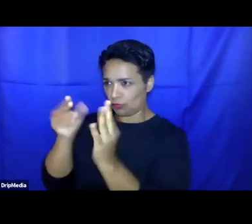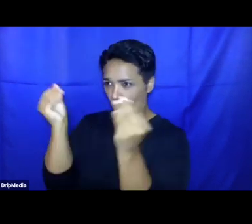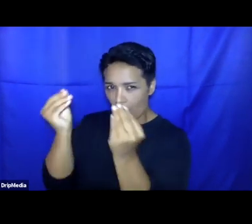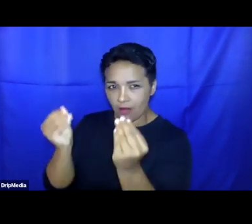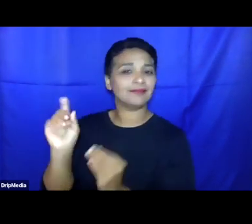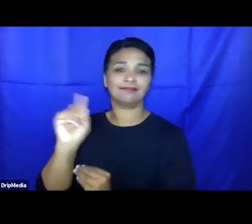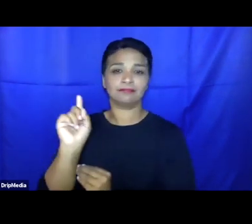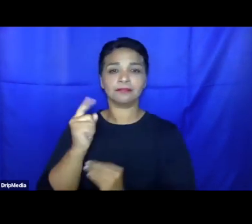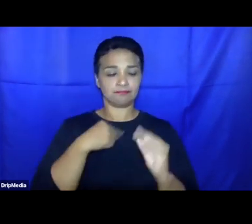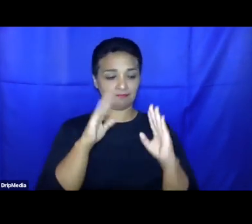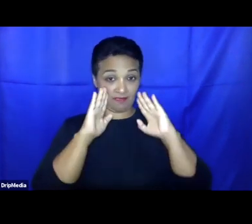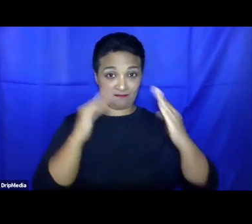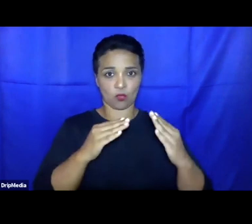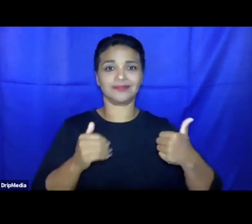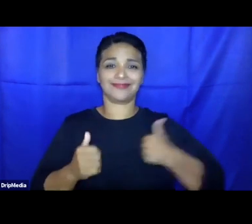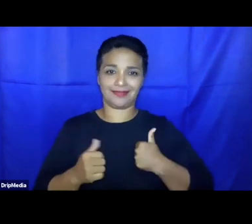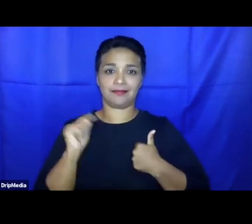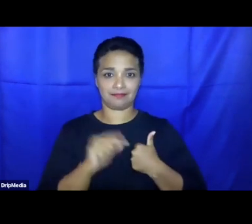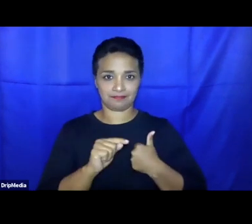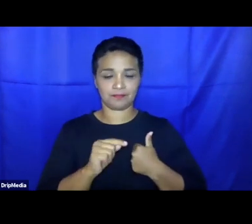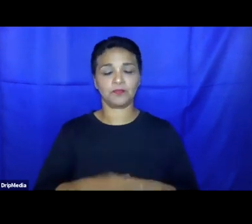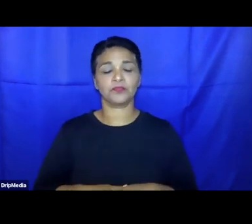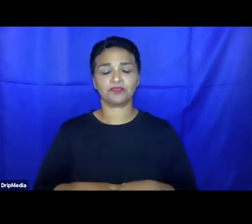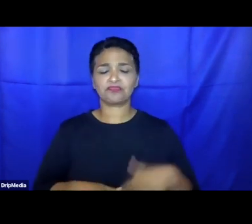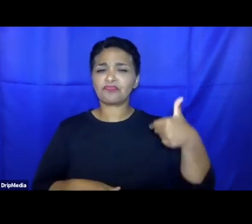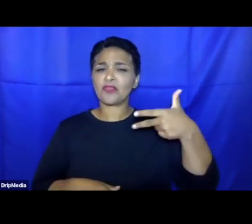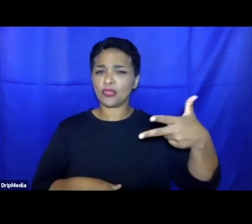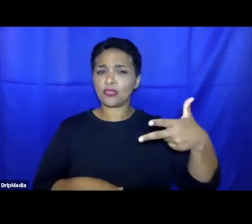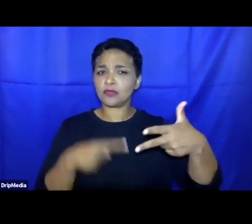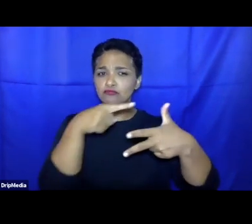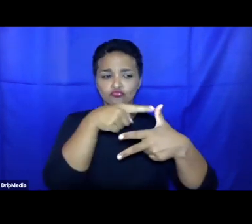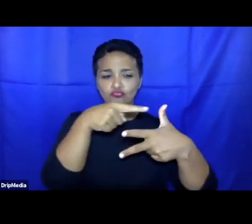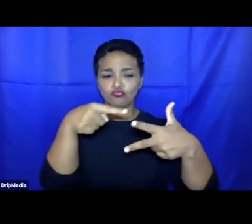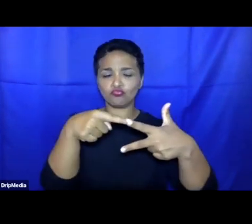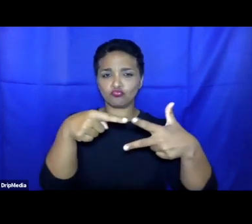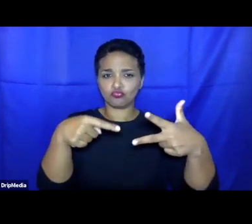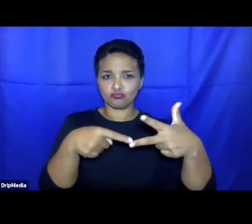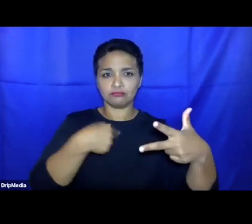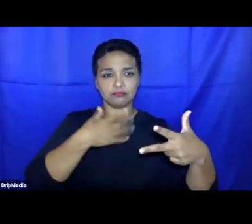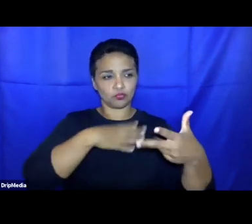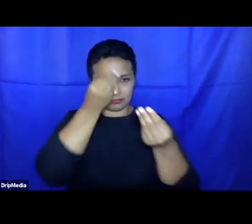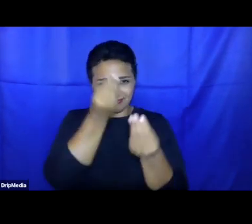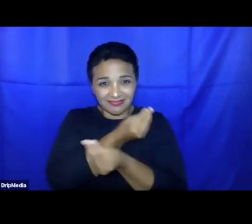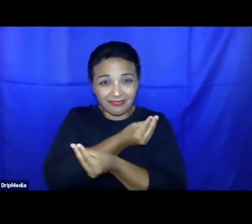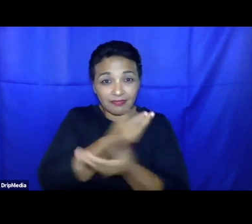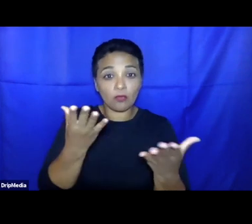Three points about Canada as distinct in its situation from EU member states.